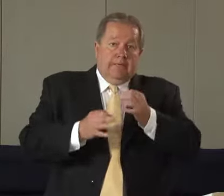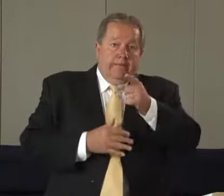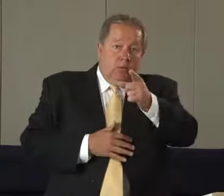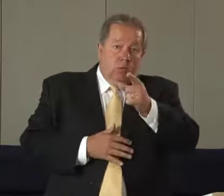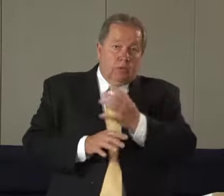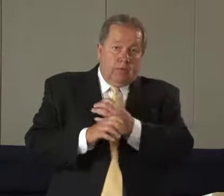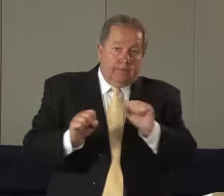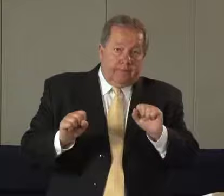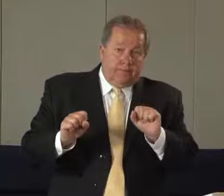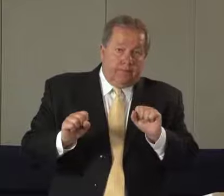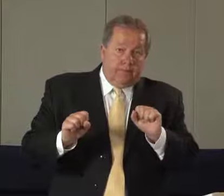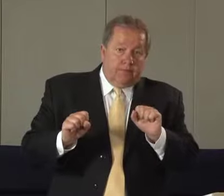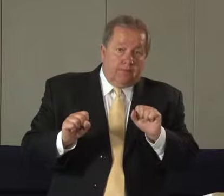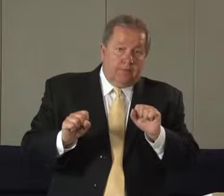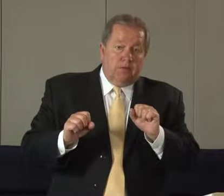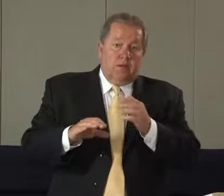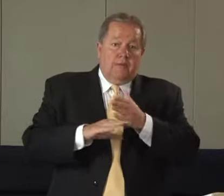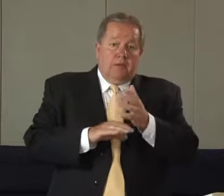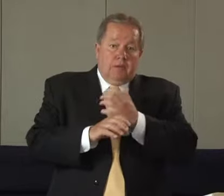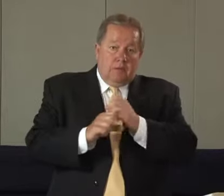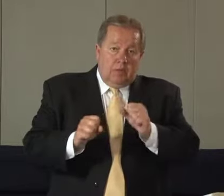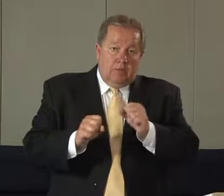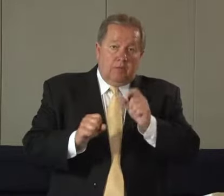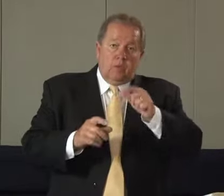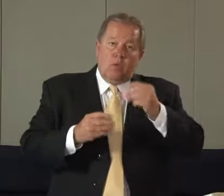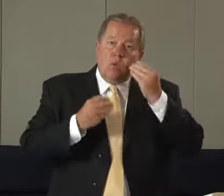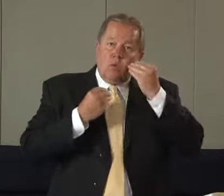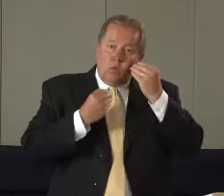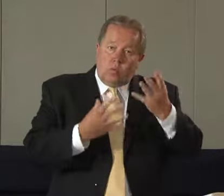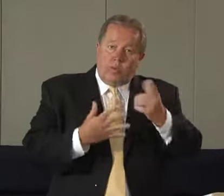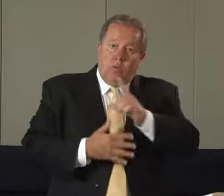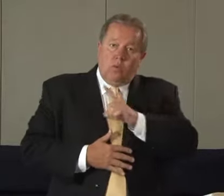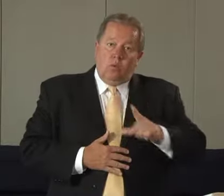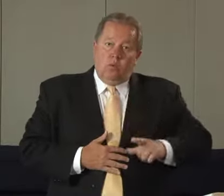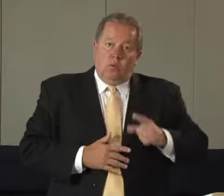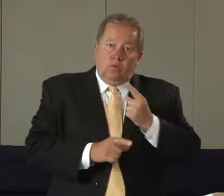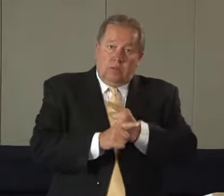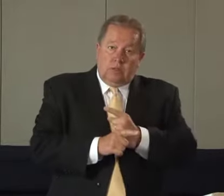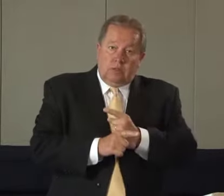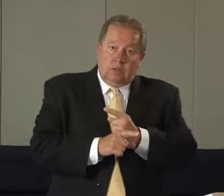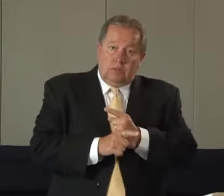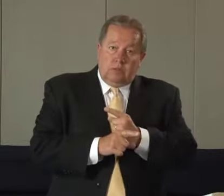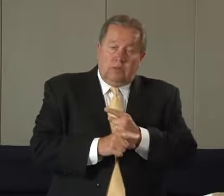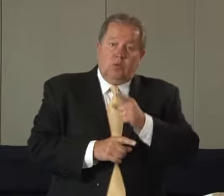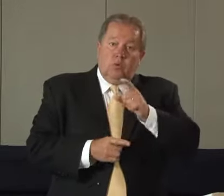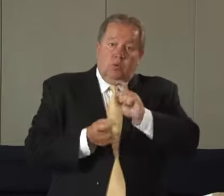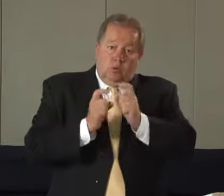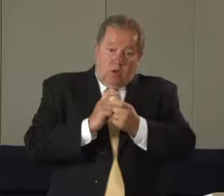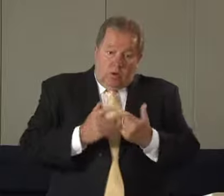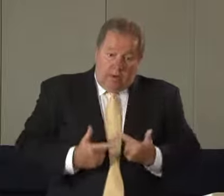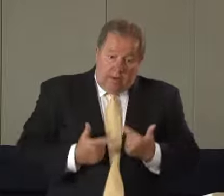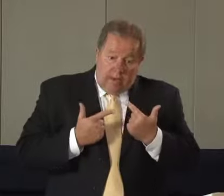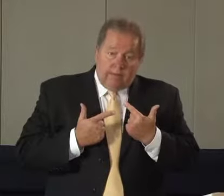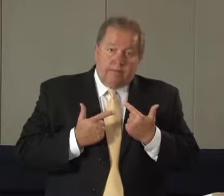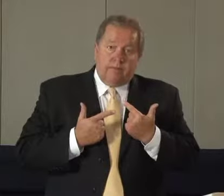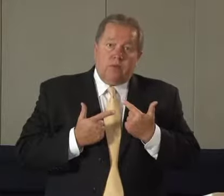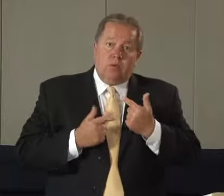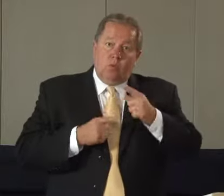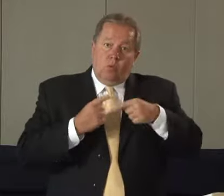do you know if you're saved and then after you've been saved are you have you become obedient to